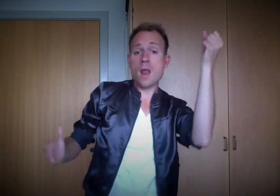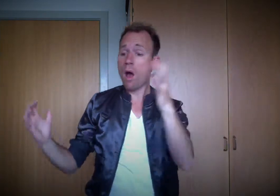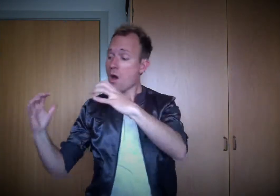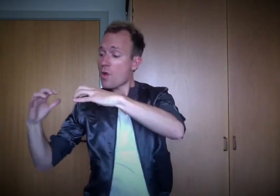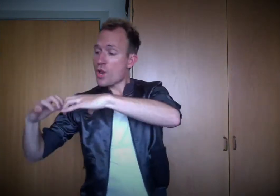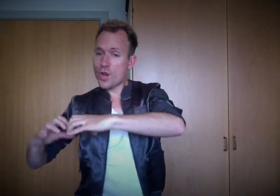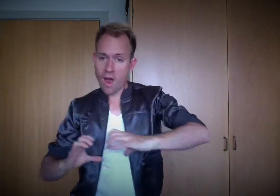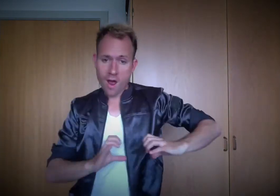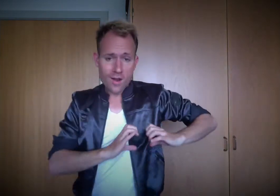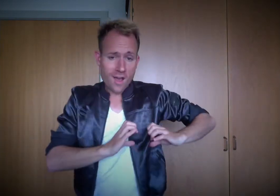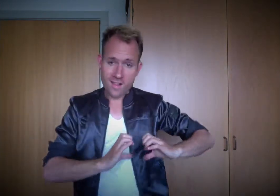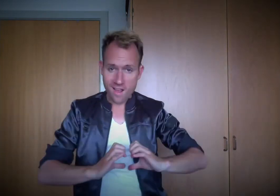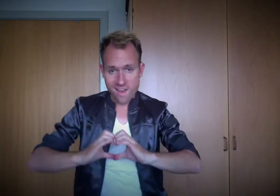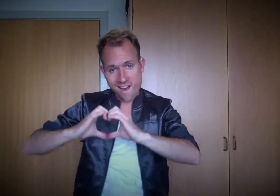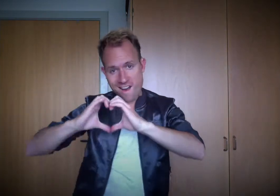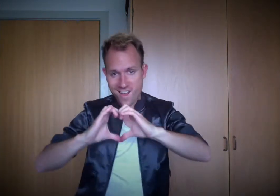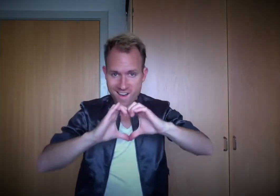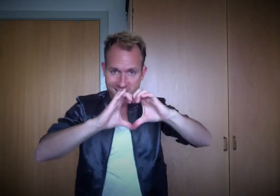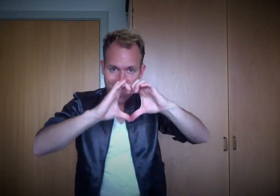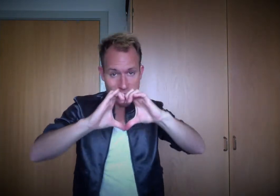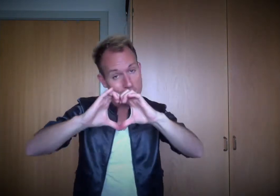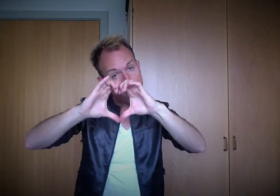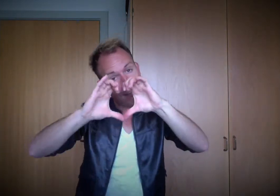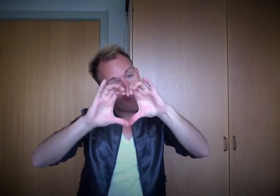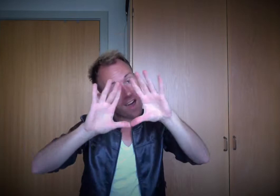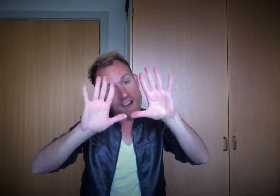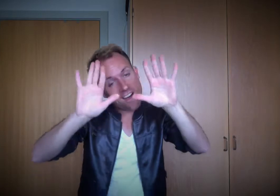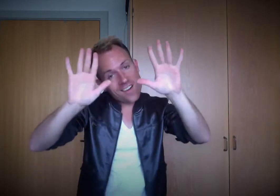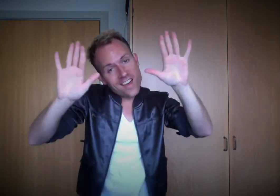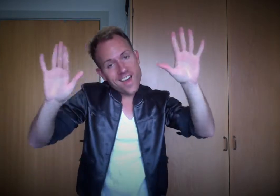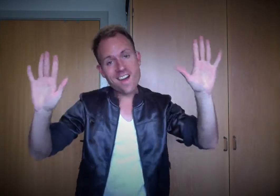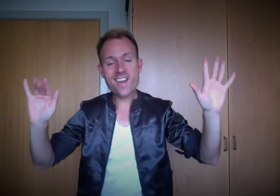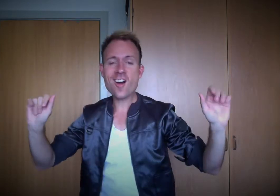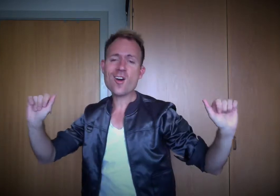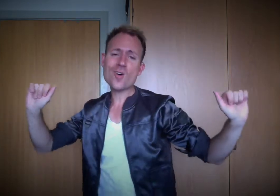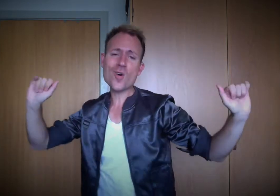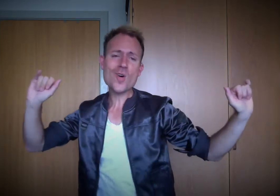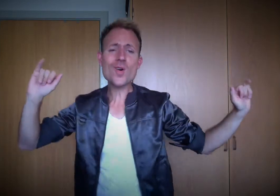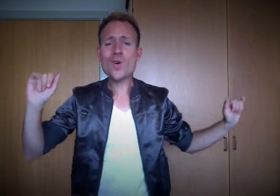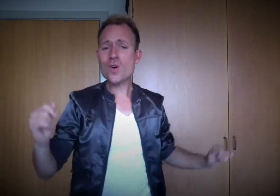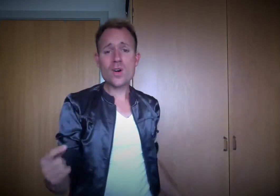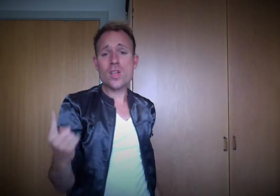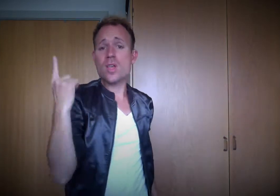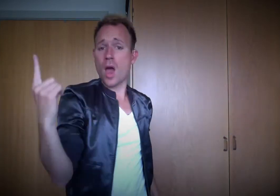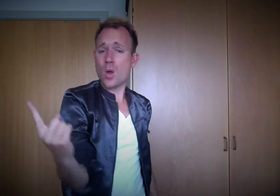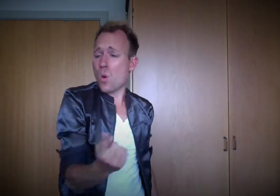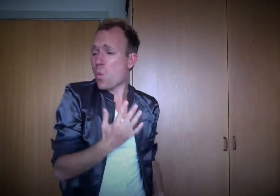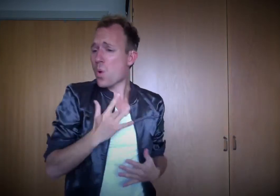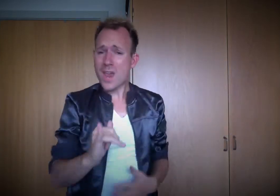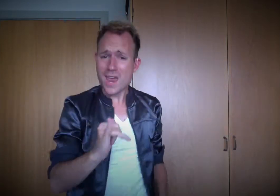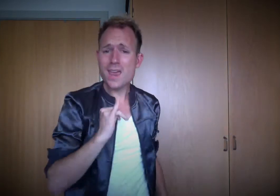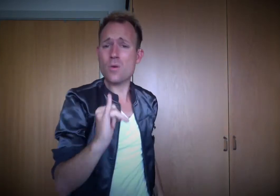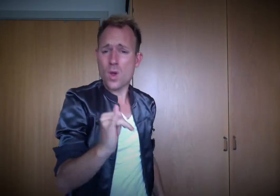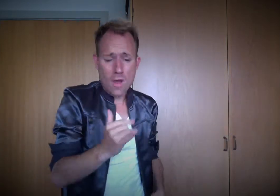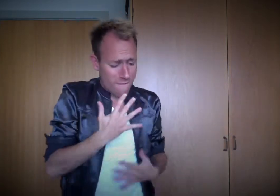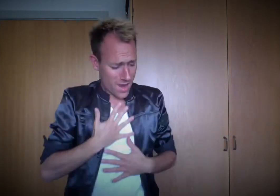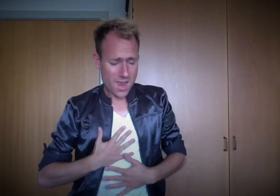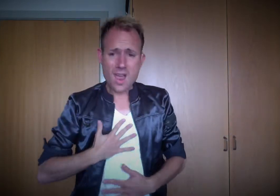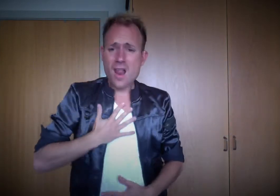this love This moment of truth This is the way that we feel We know if love is